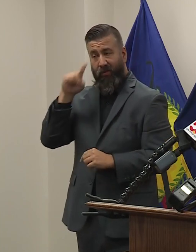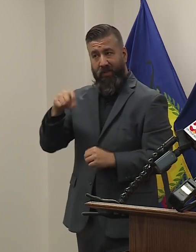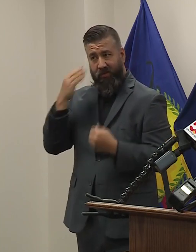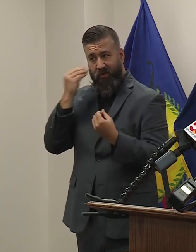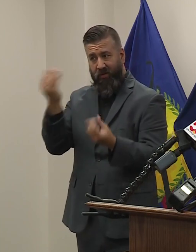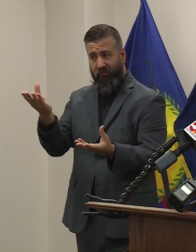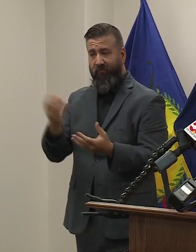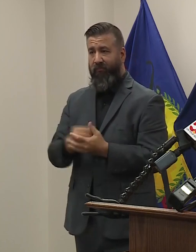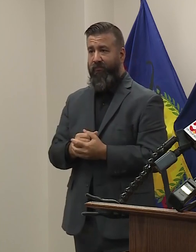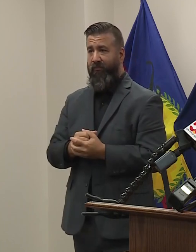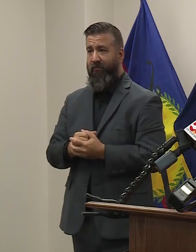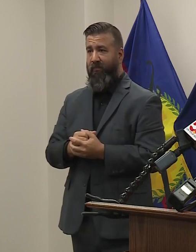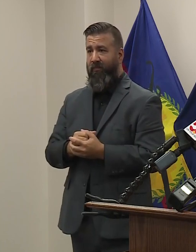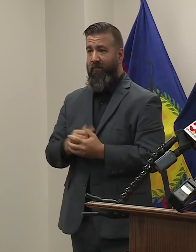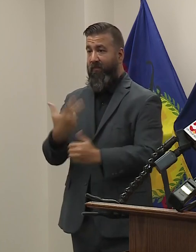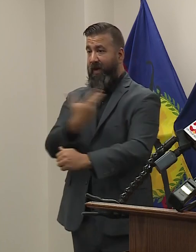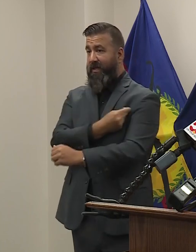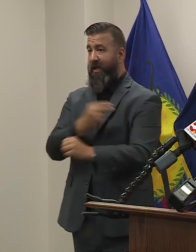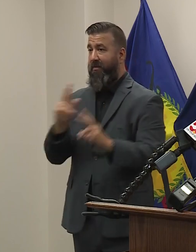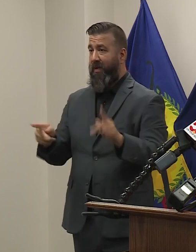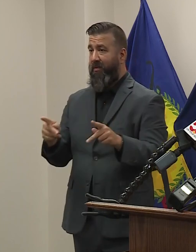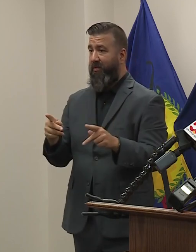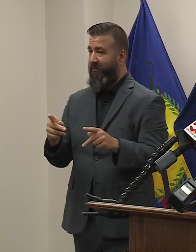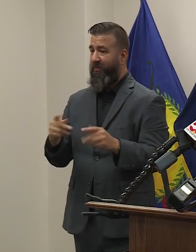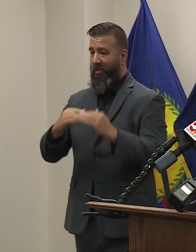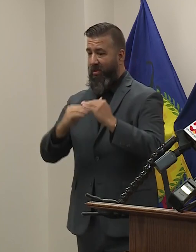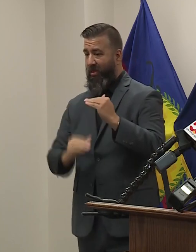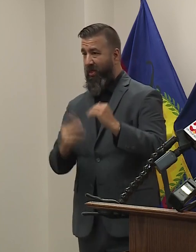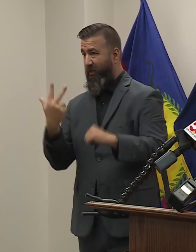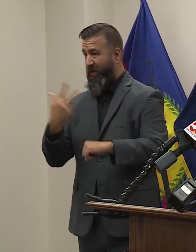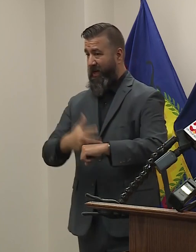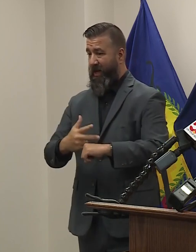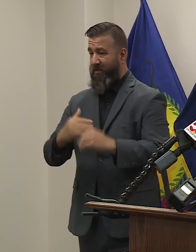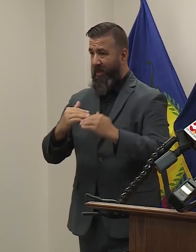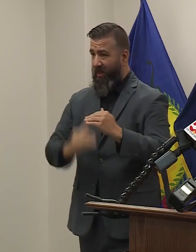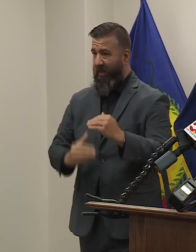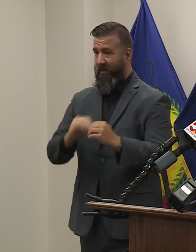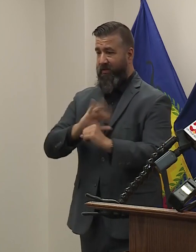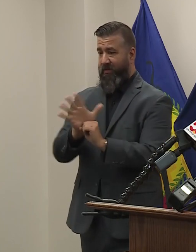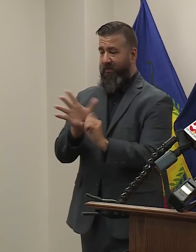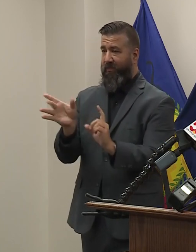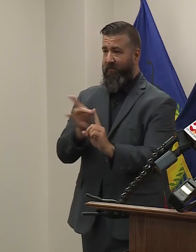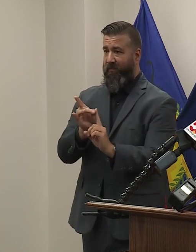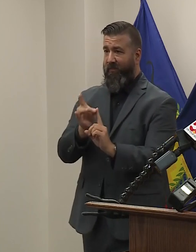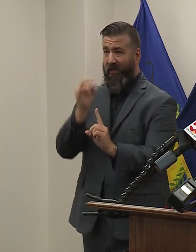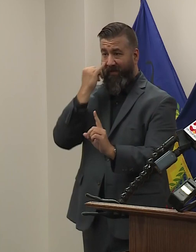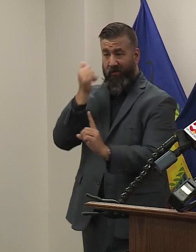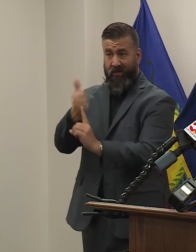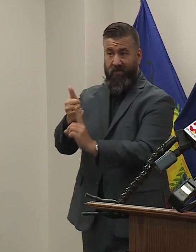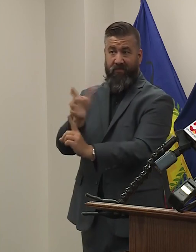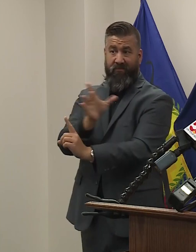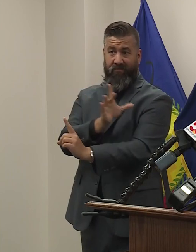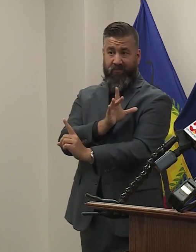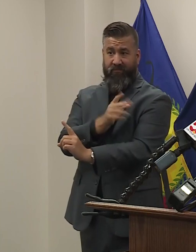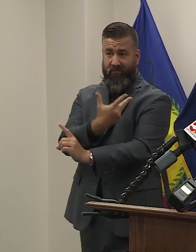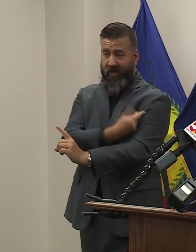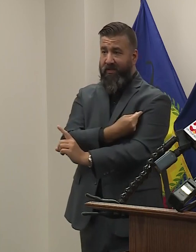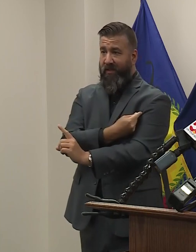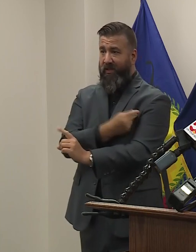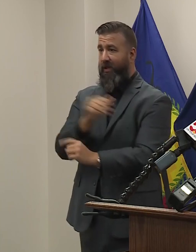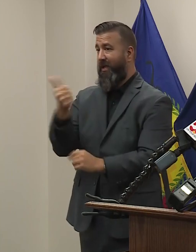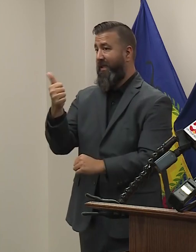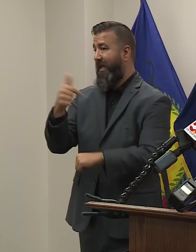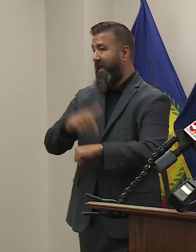Vaccinated people are three times less likely to get vaccinated. If you are vaccinated, are 10 times less likely to get a severe